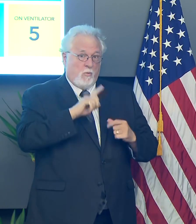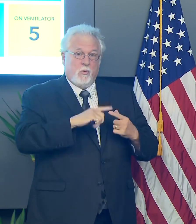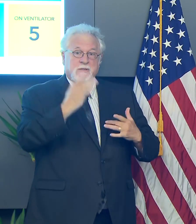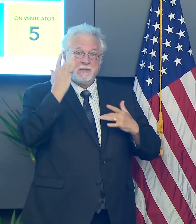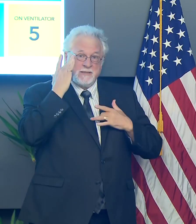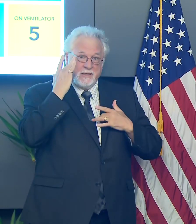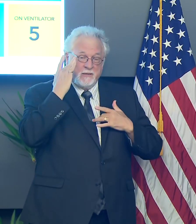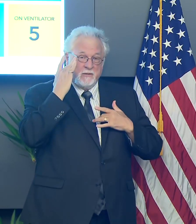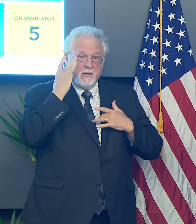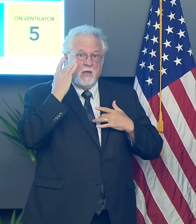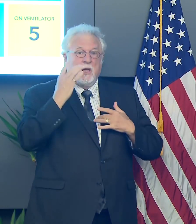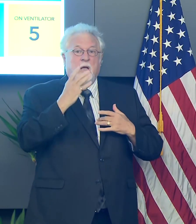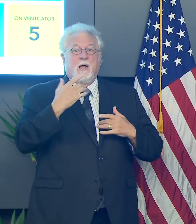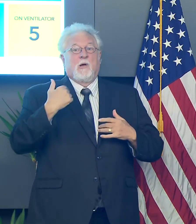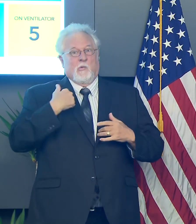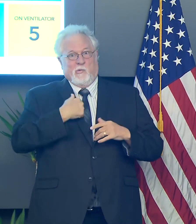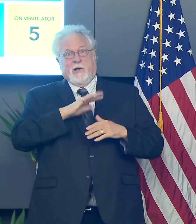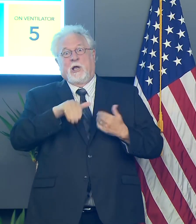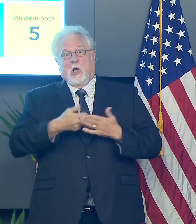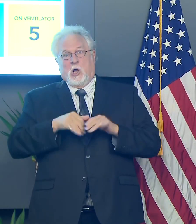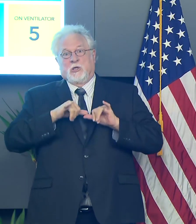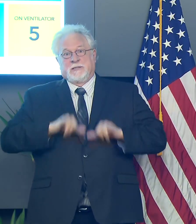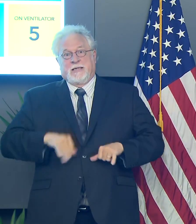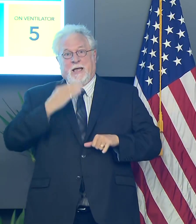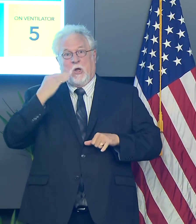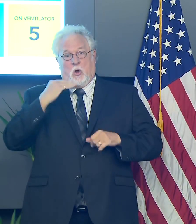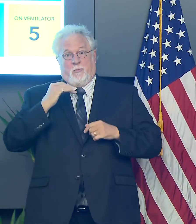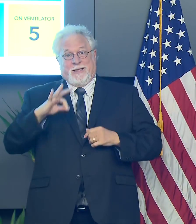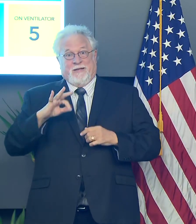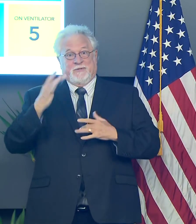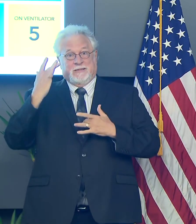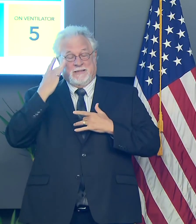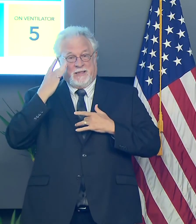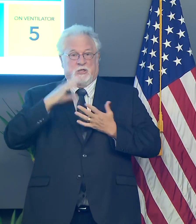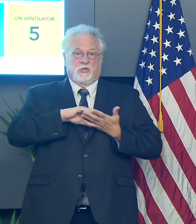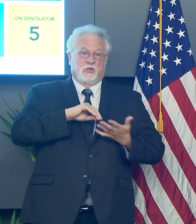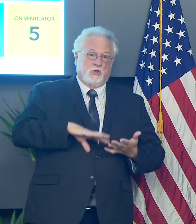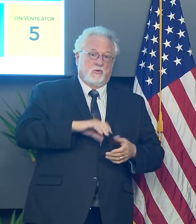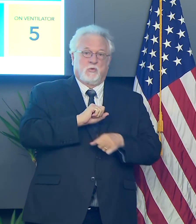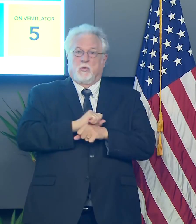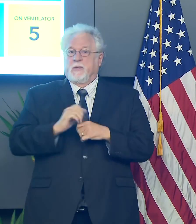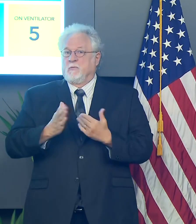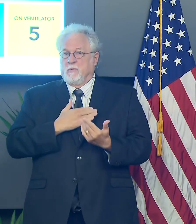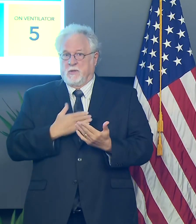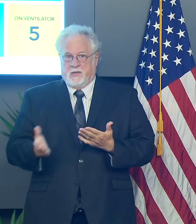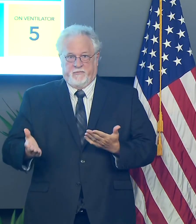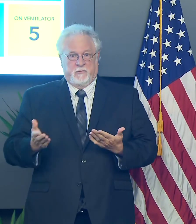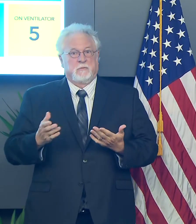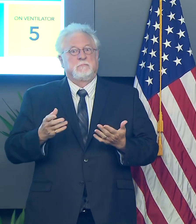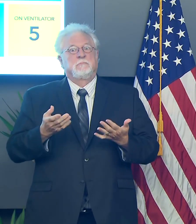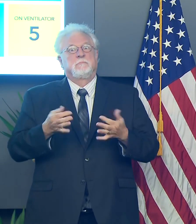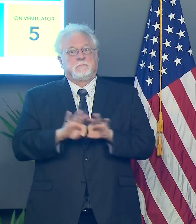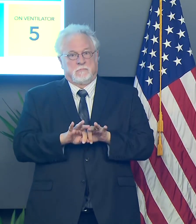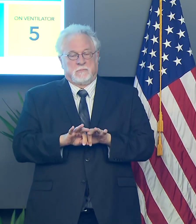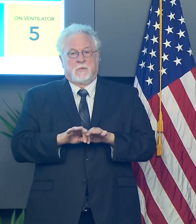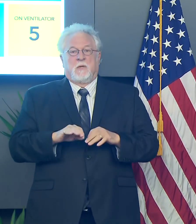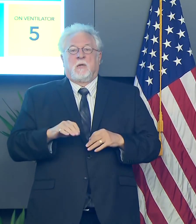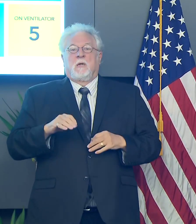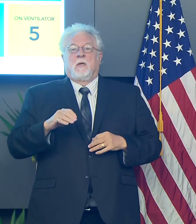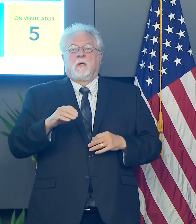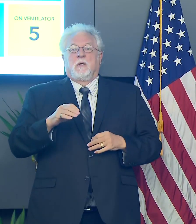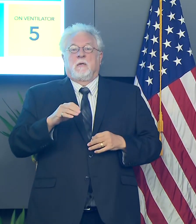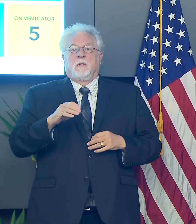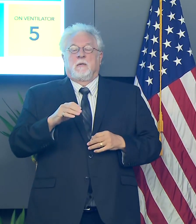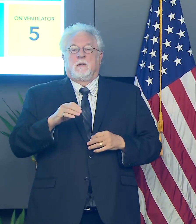like it's important that we all stay home when we're sick, whether we're students or whether we're working or, or whatever. That's, that's incredibly important. Um,